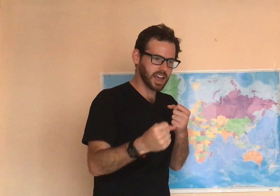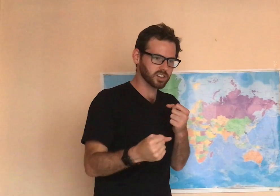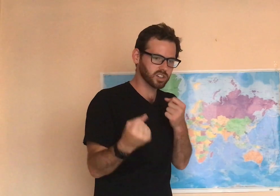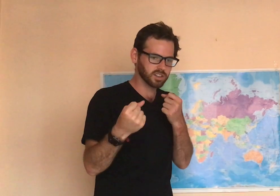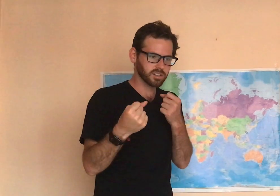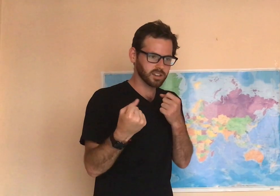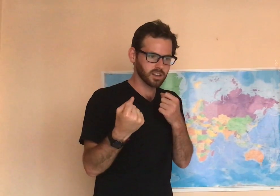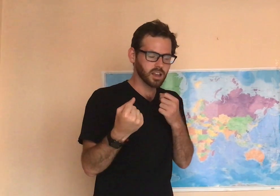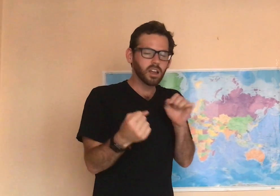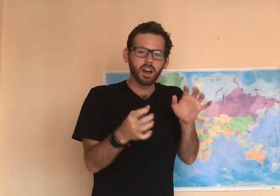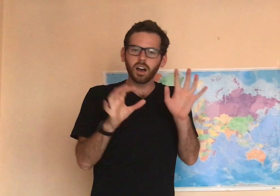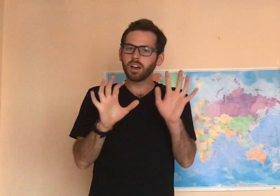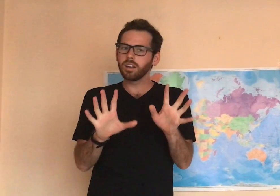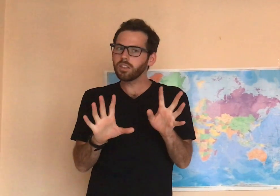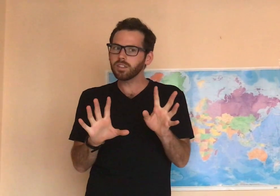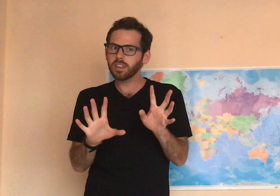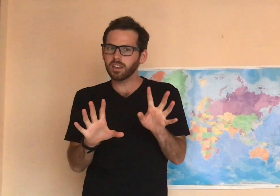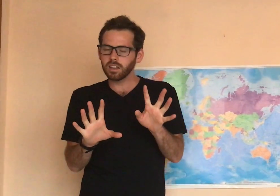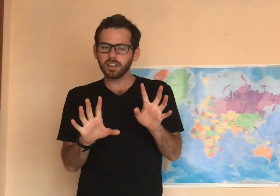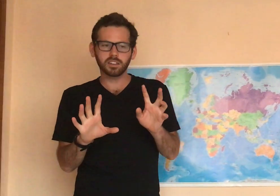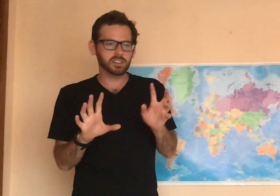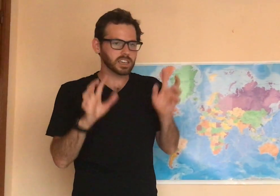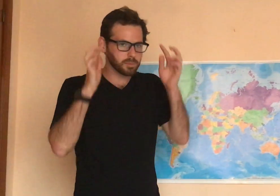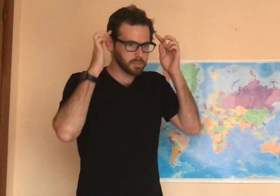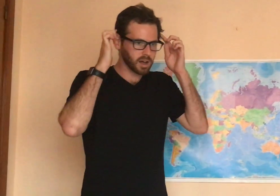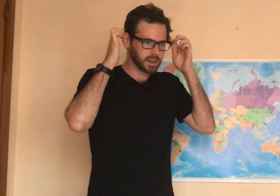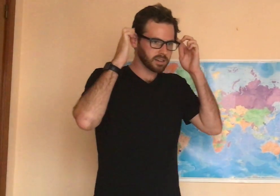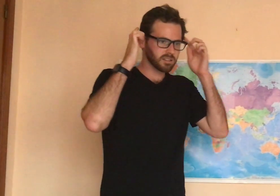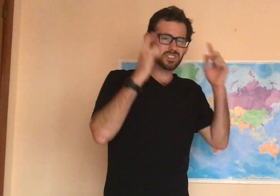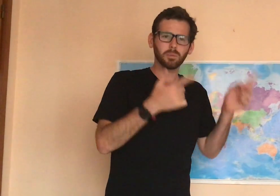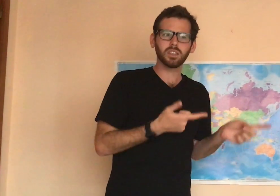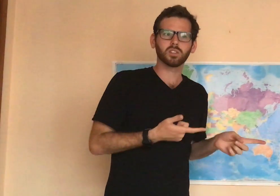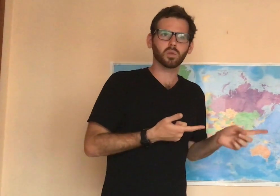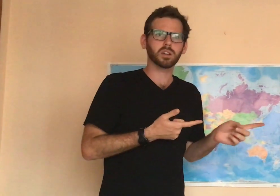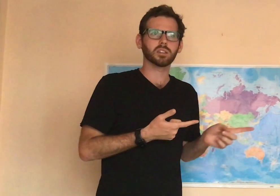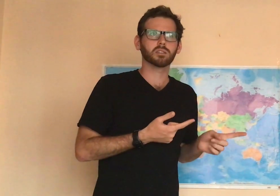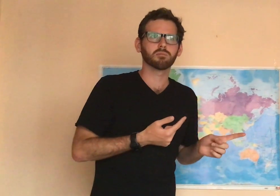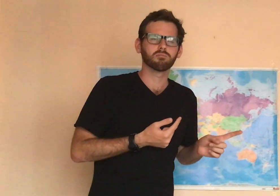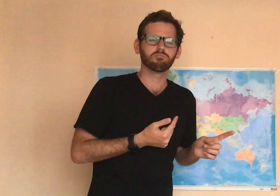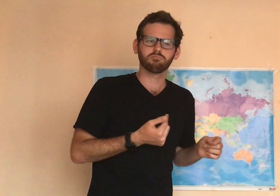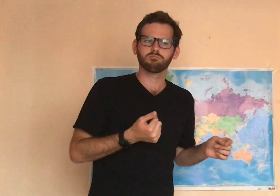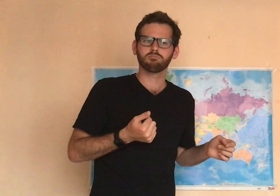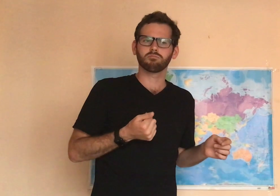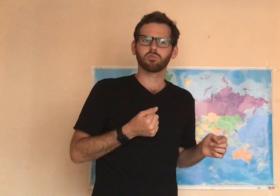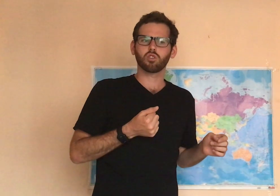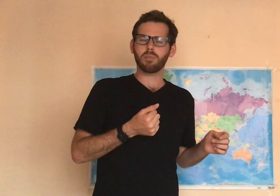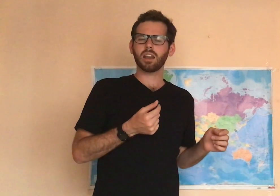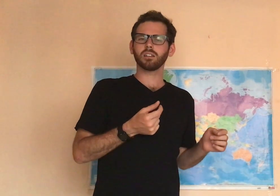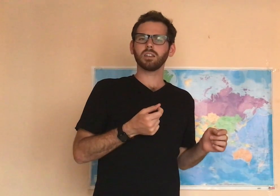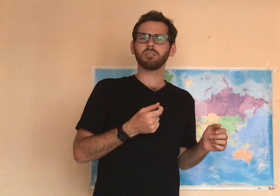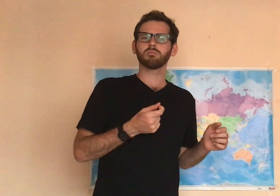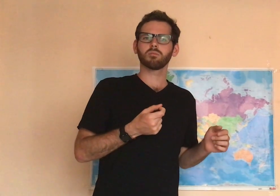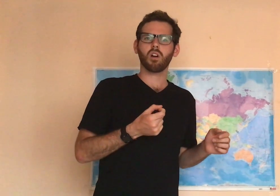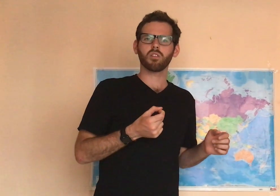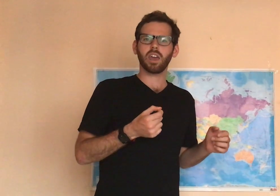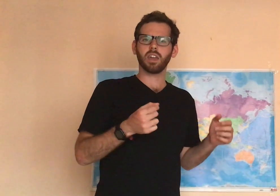action. Another thing to keep in mind, some of these stories. Grammatically, are they